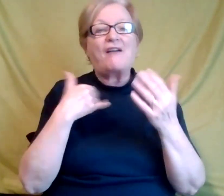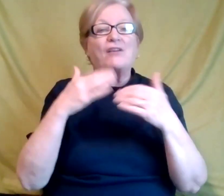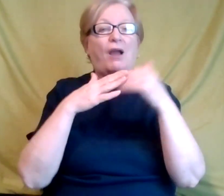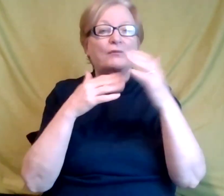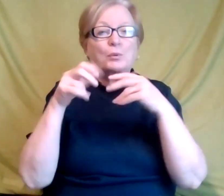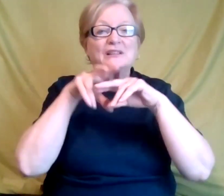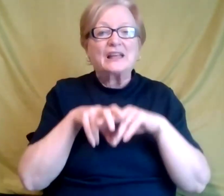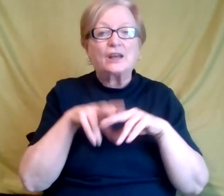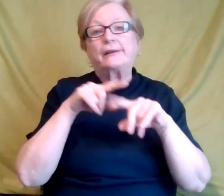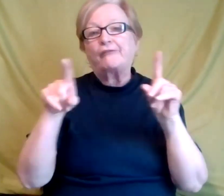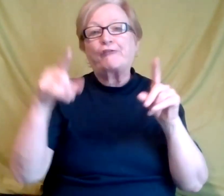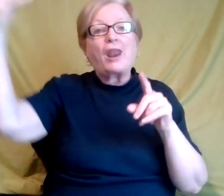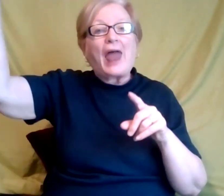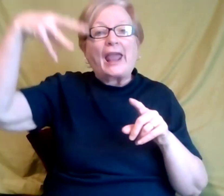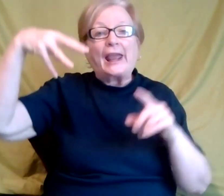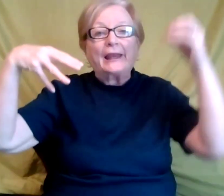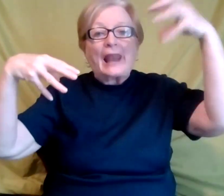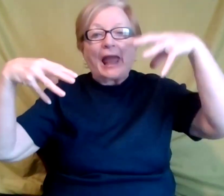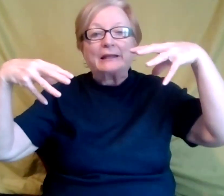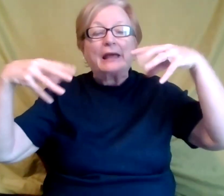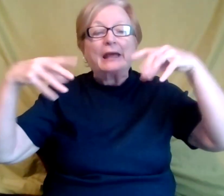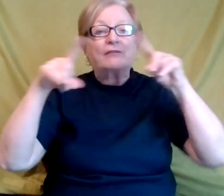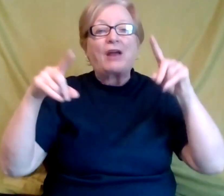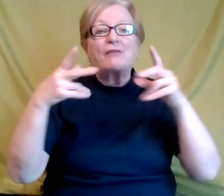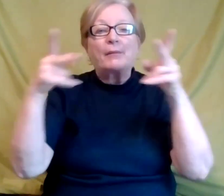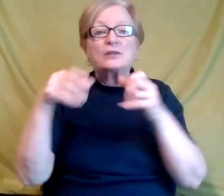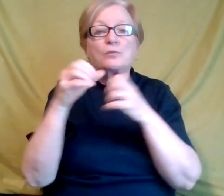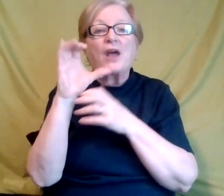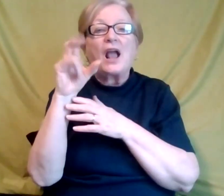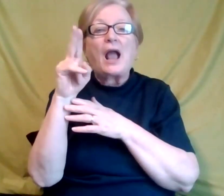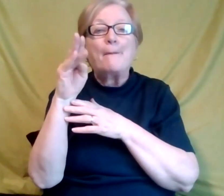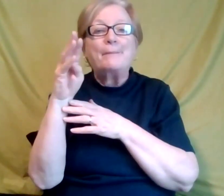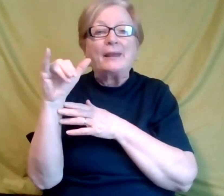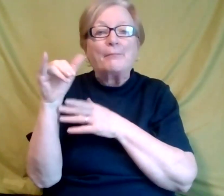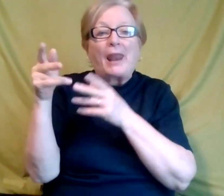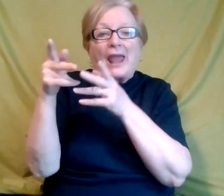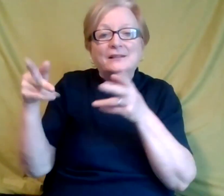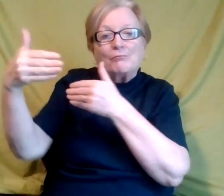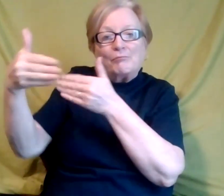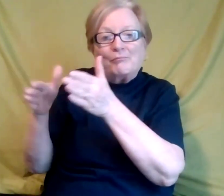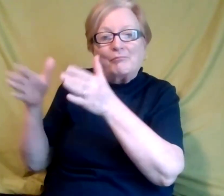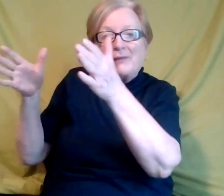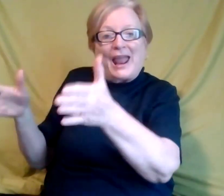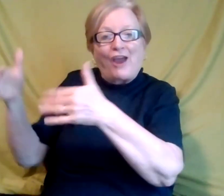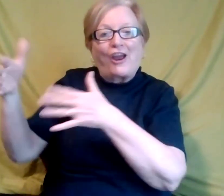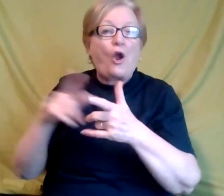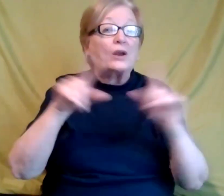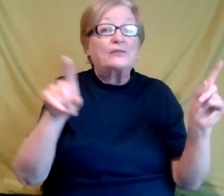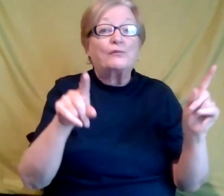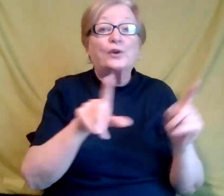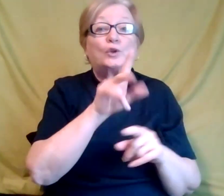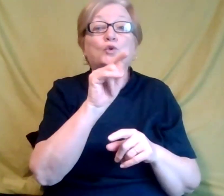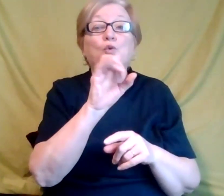different lighting, having spaces with cubbies, having spaces where there are different tools like televisions,